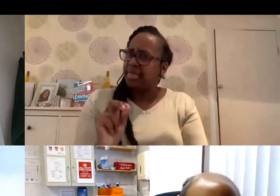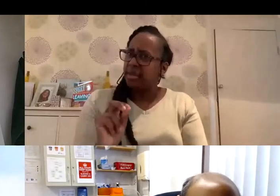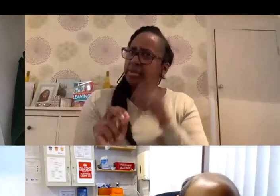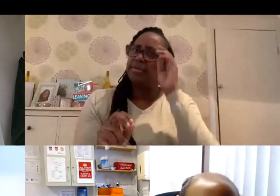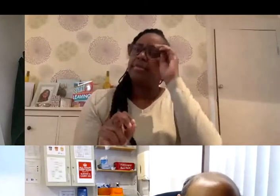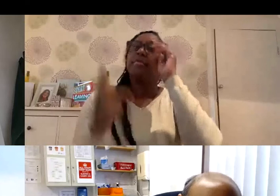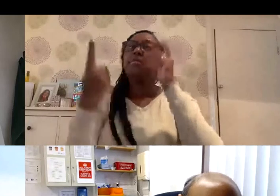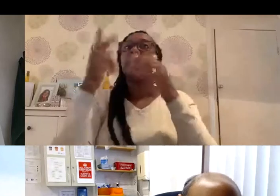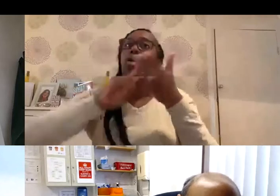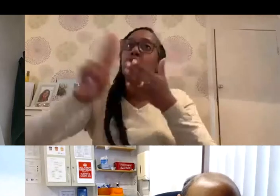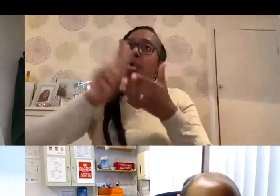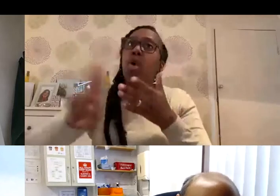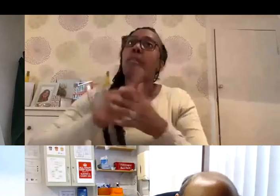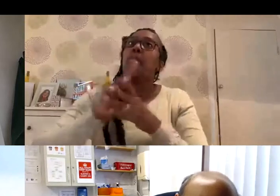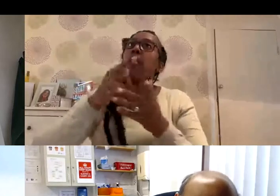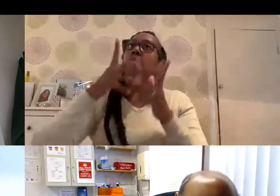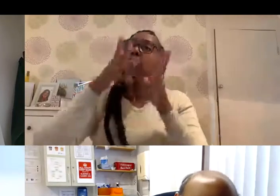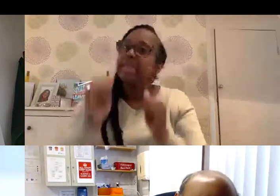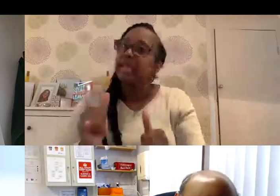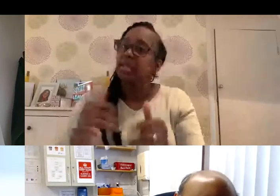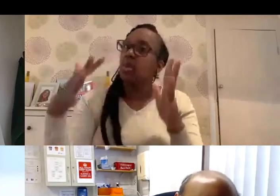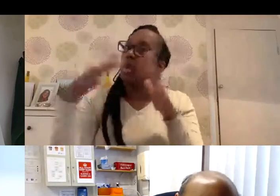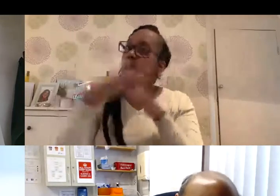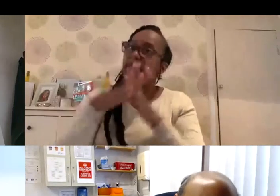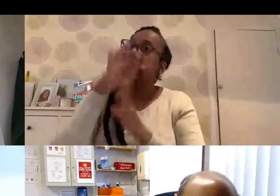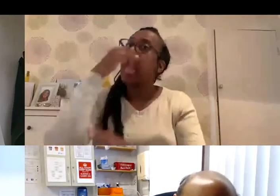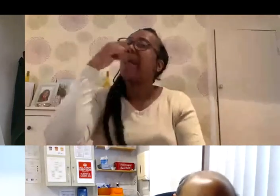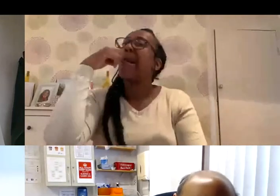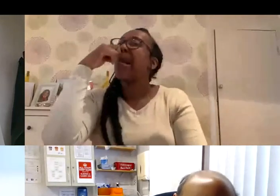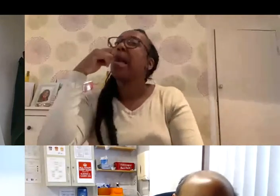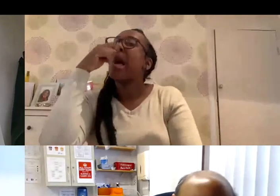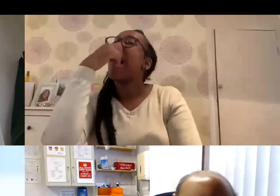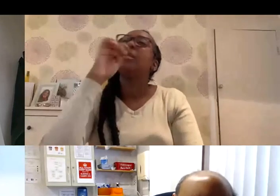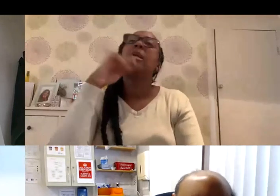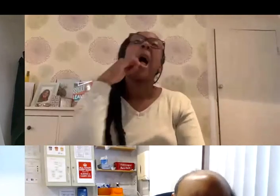usual PCR test on Wednesday, got his results Friday morning,